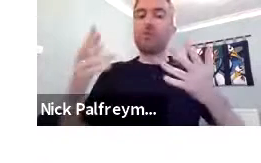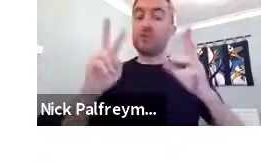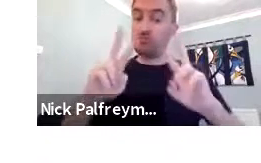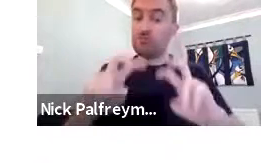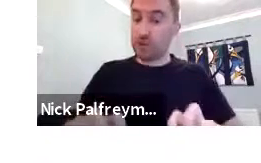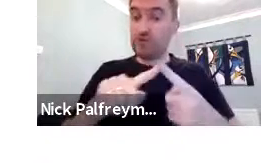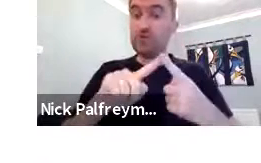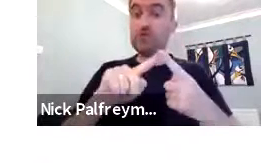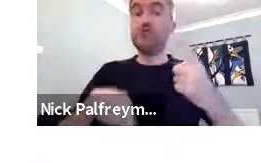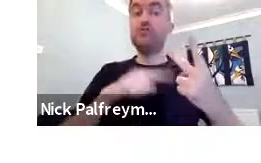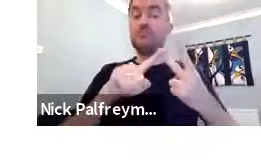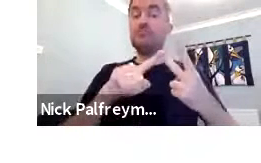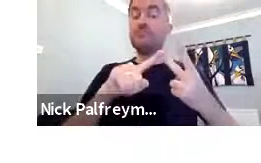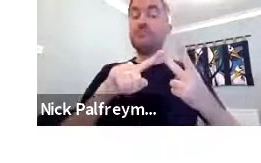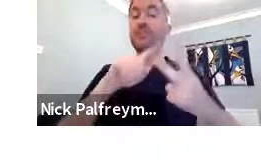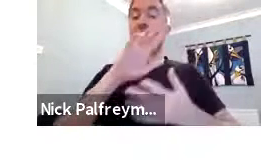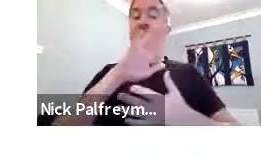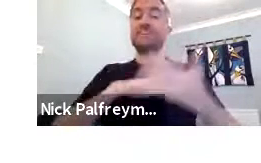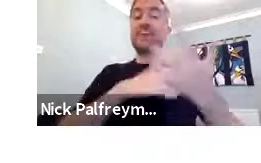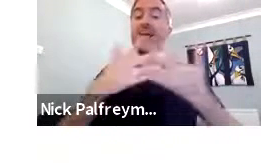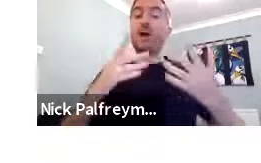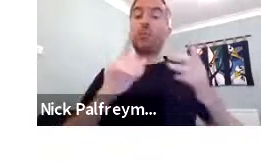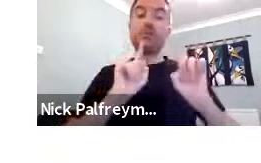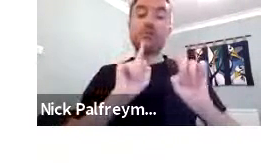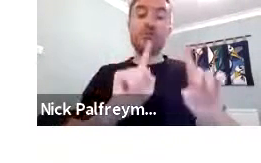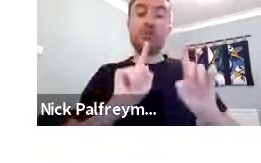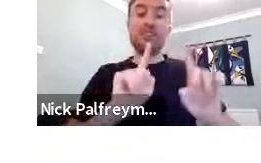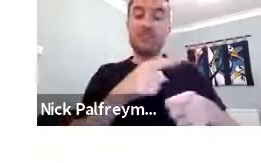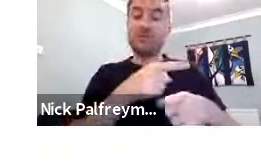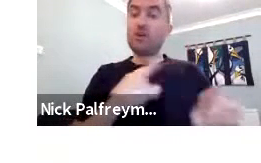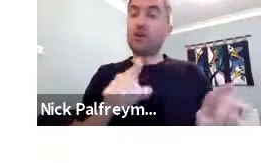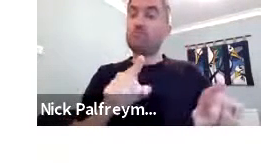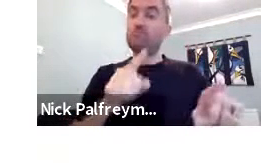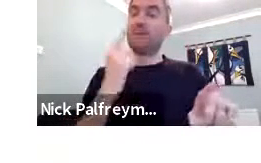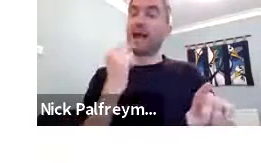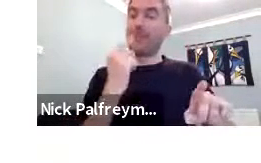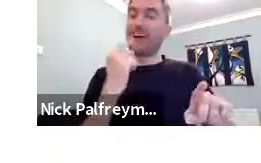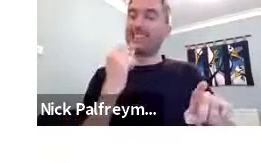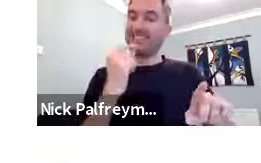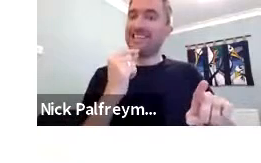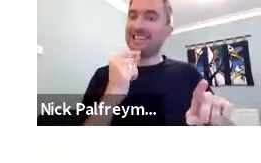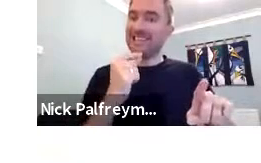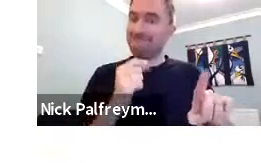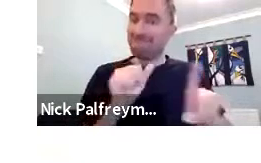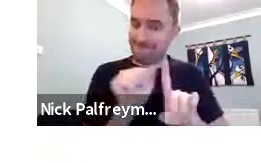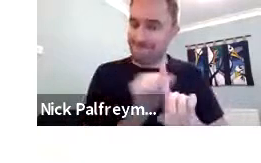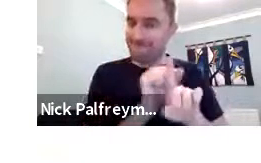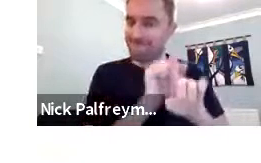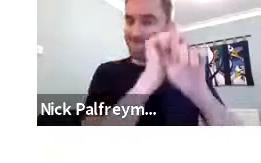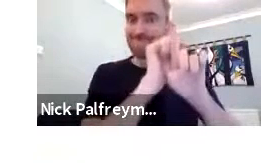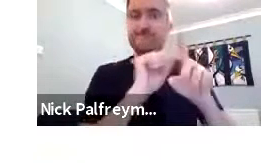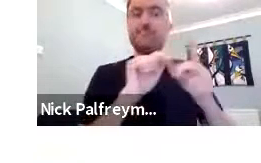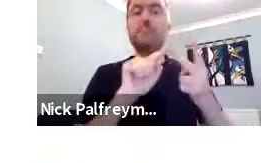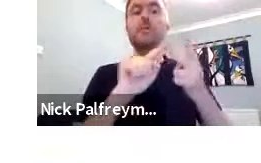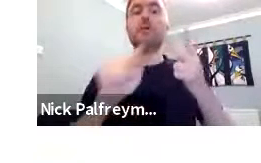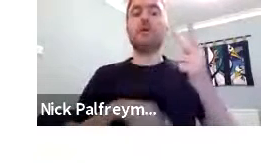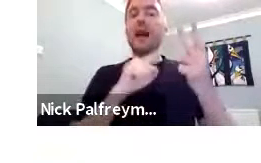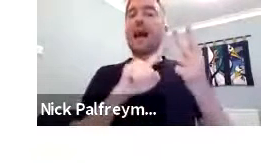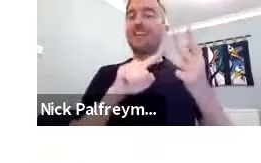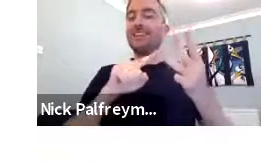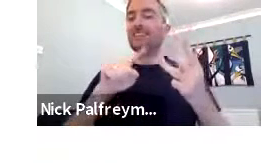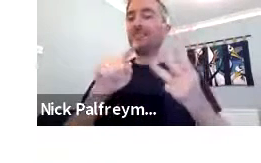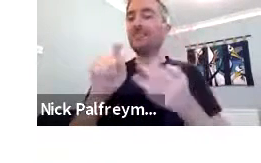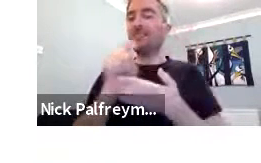aims you can see there. It was really to do some sign language research and sign language teaching and look at the teaching